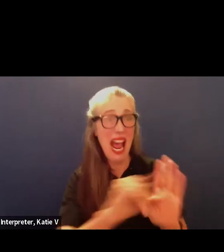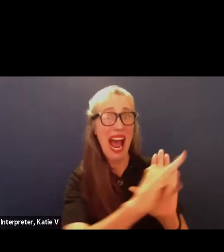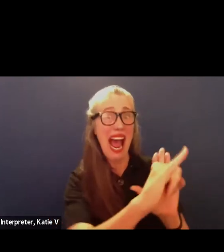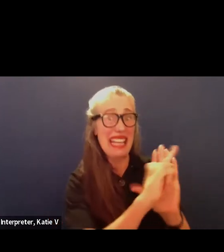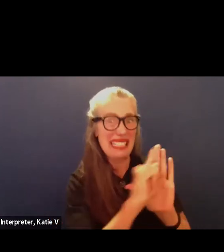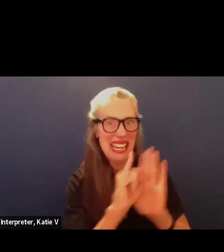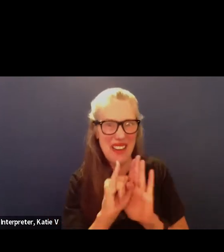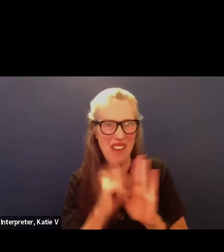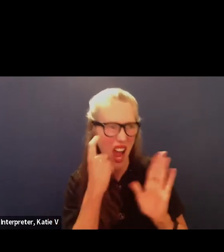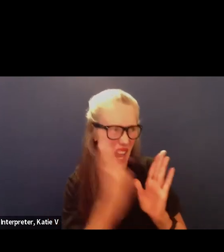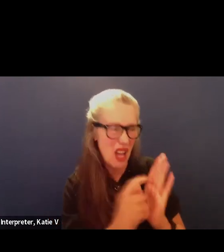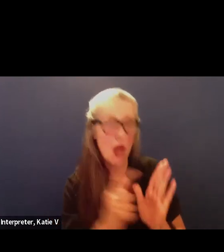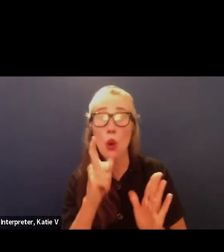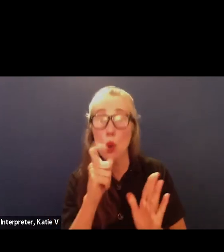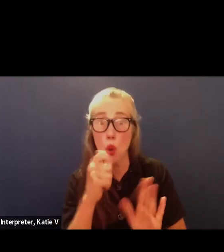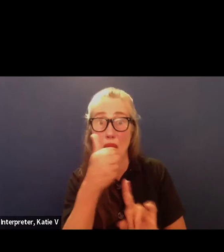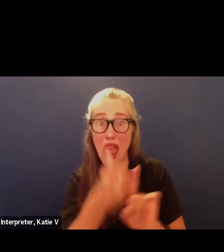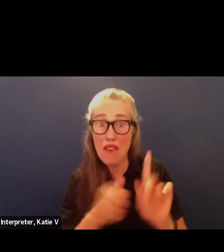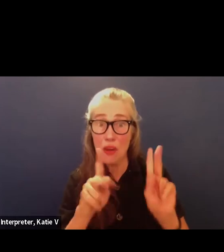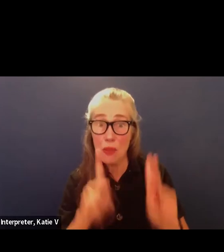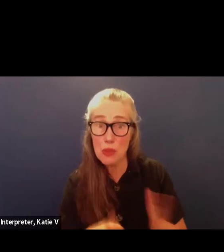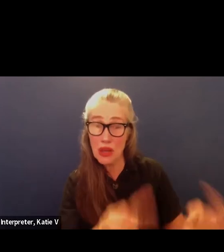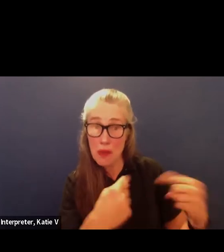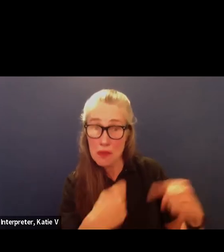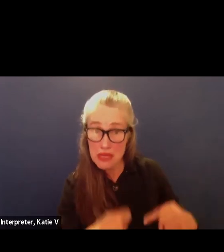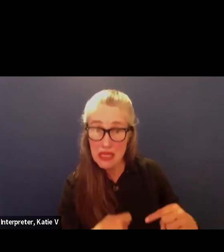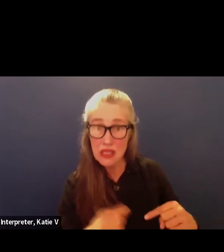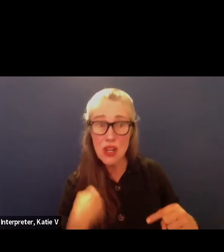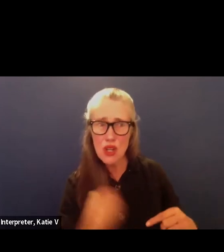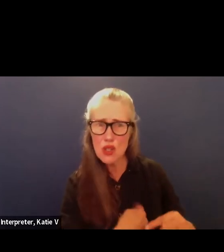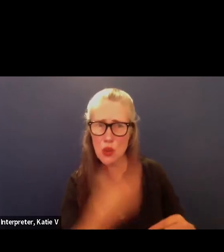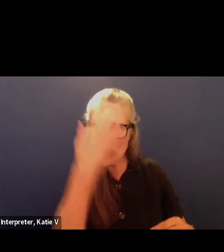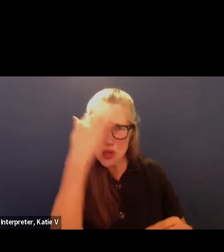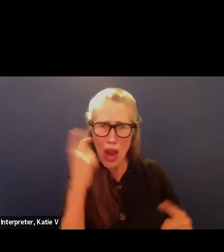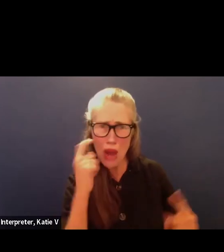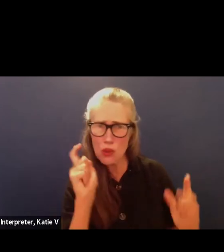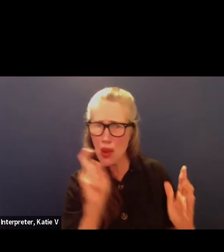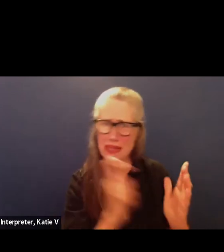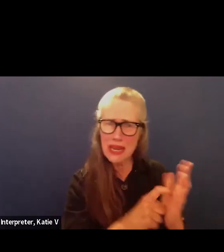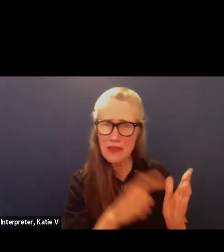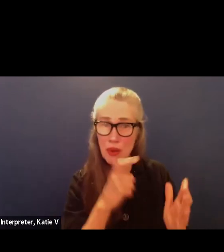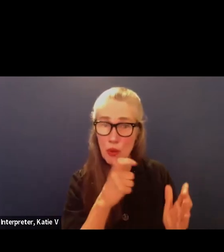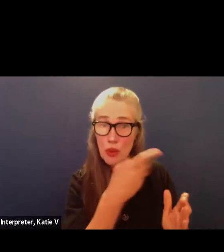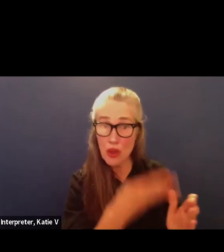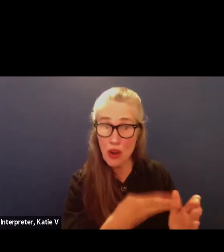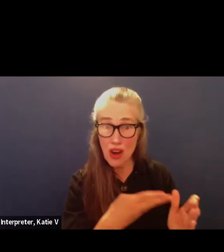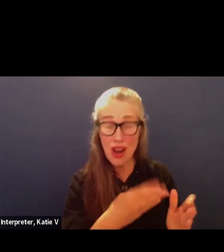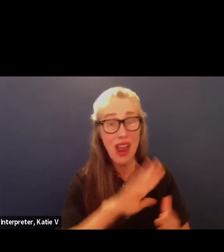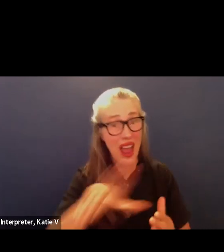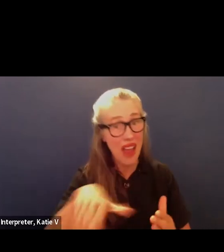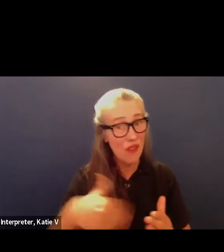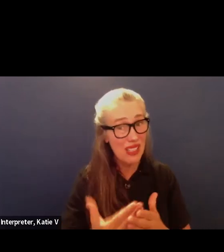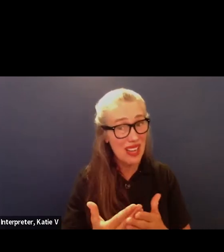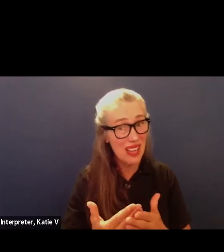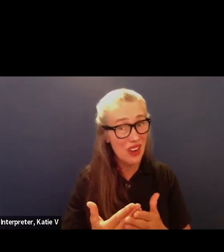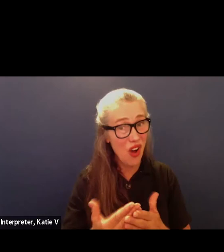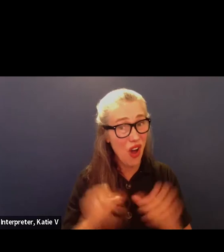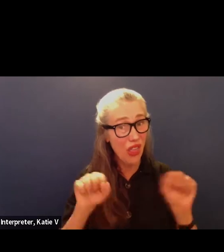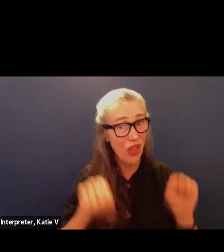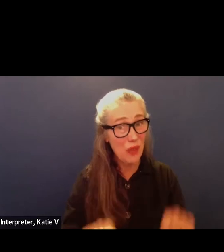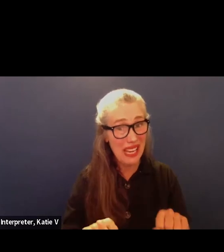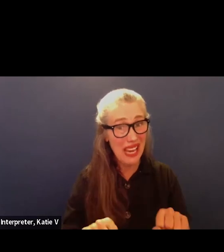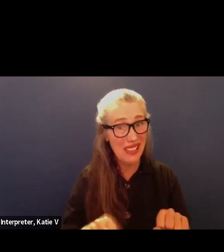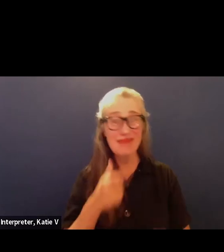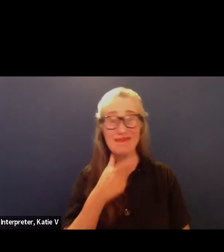who enters an sbusd school have we done all that we can again have we done